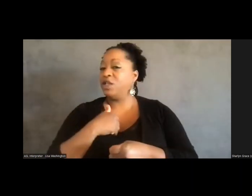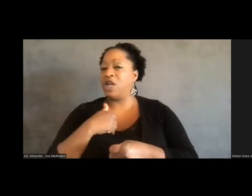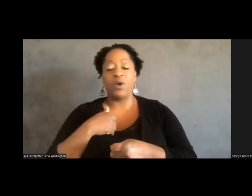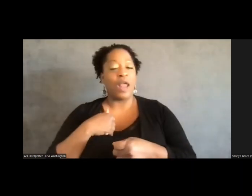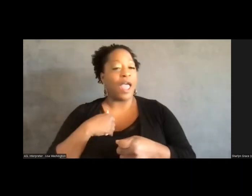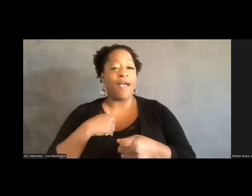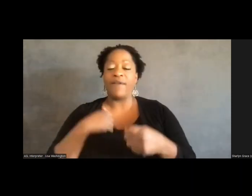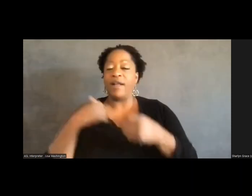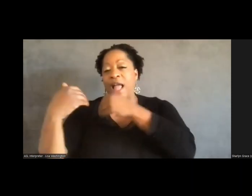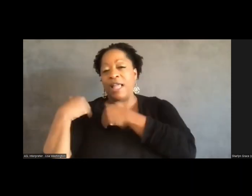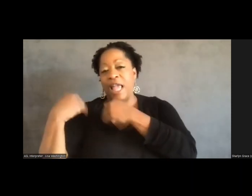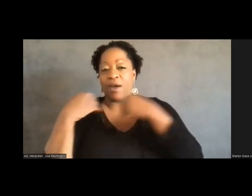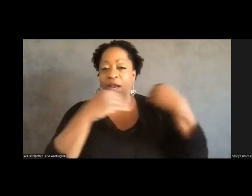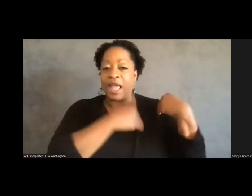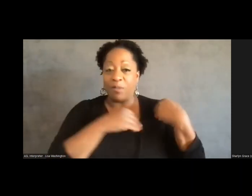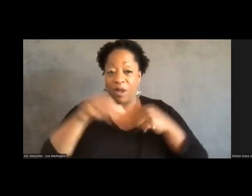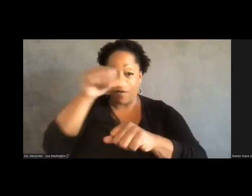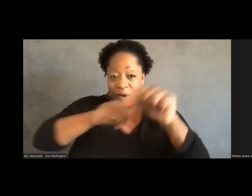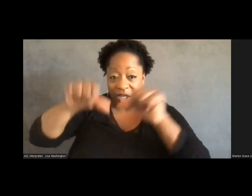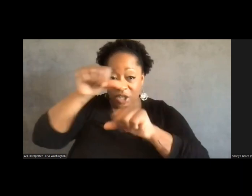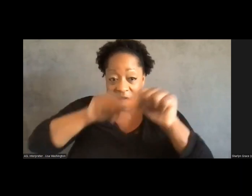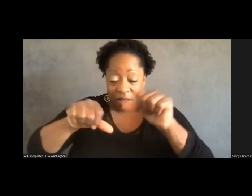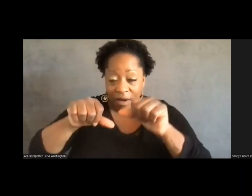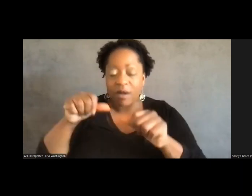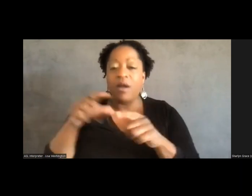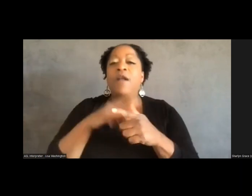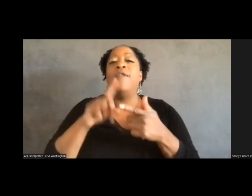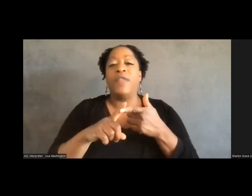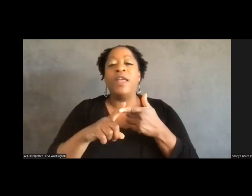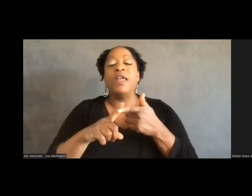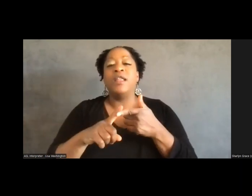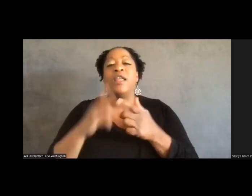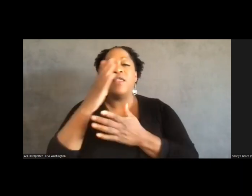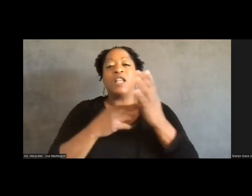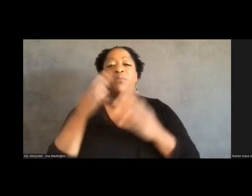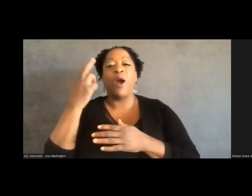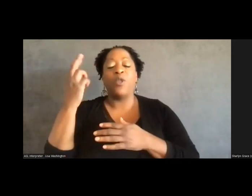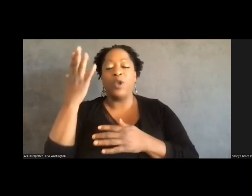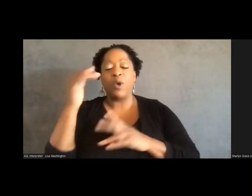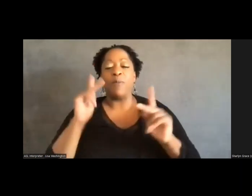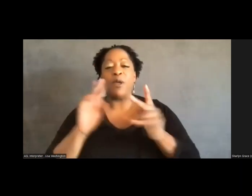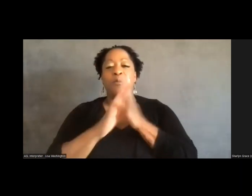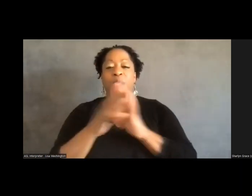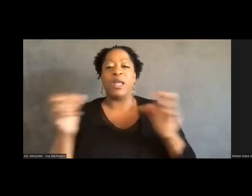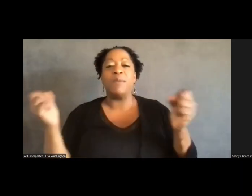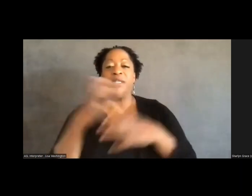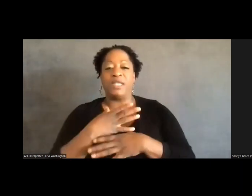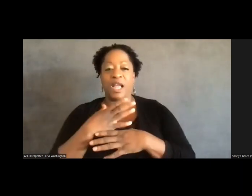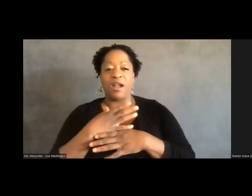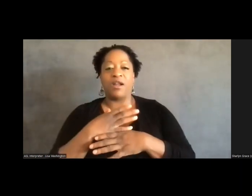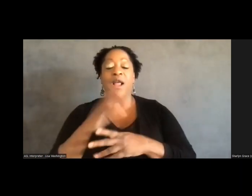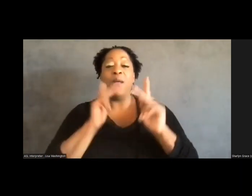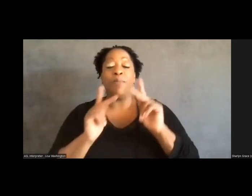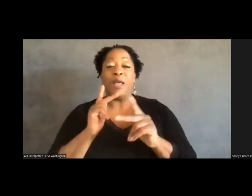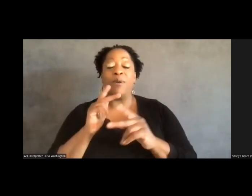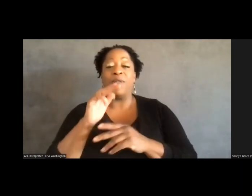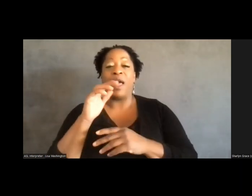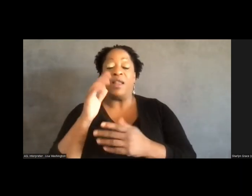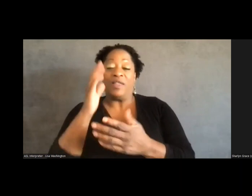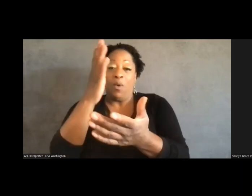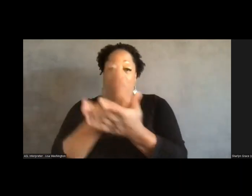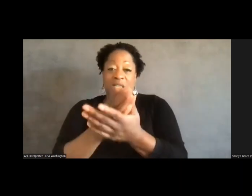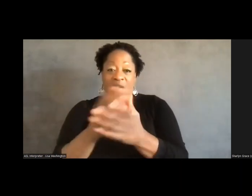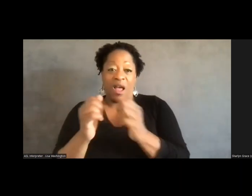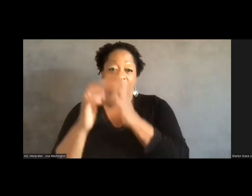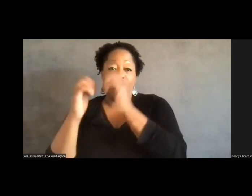accountability. And that I think that's part of the reason why people get scared. Abolitionists particularly get scared working with